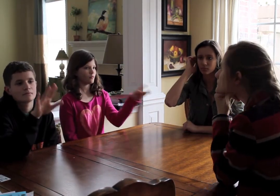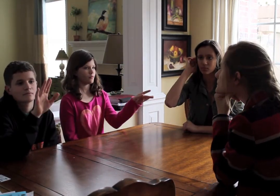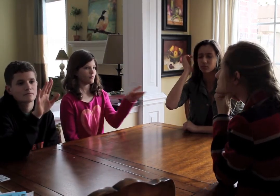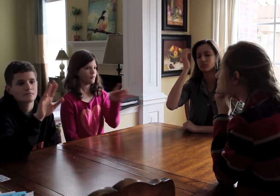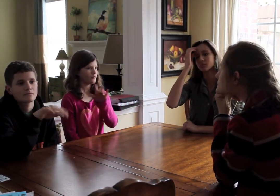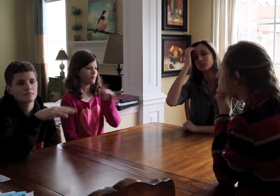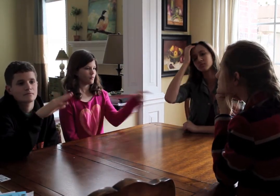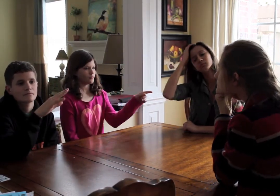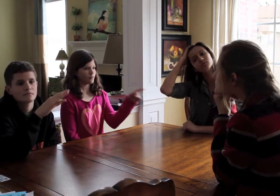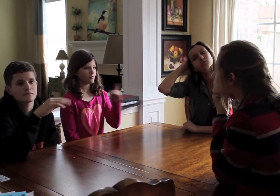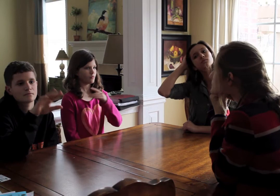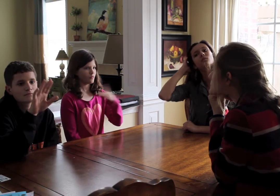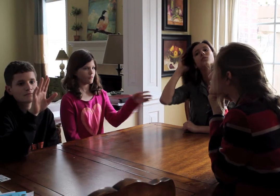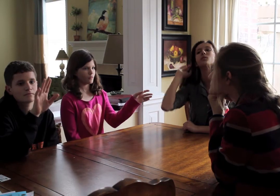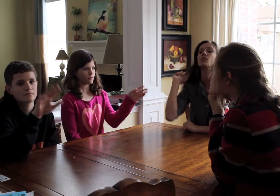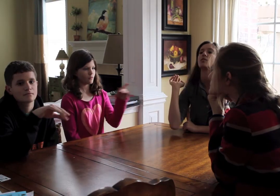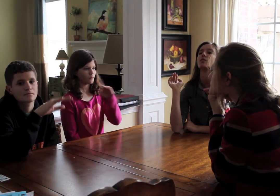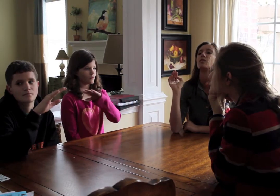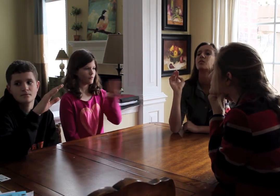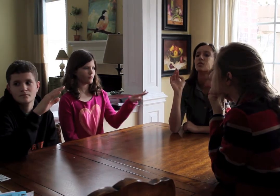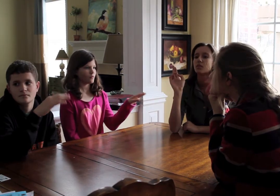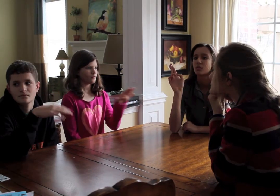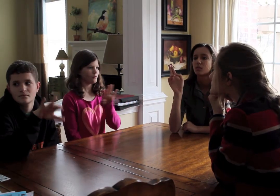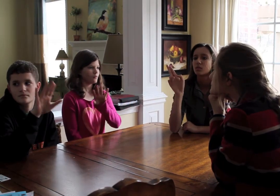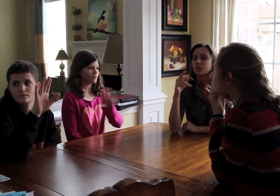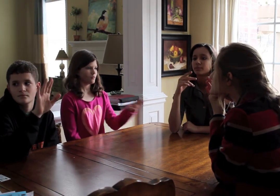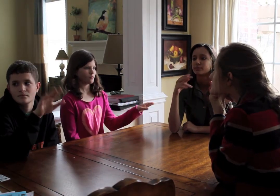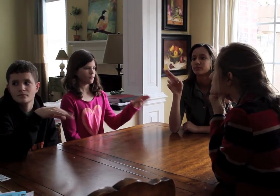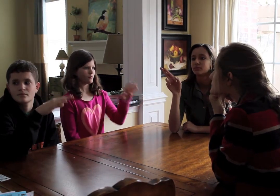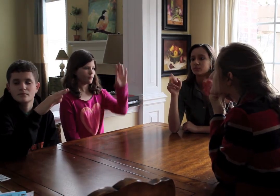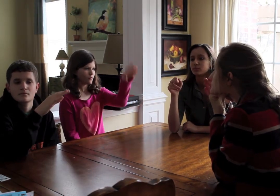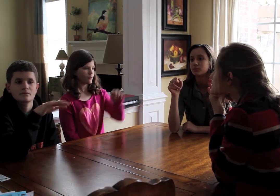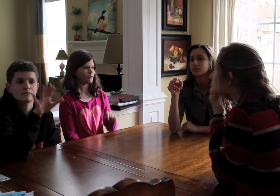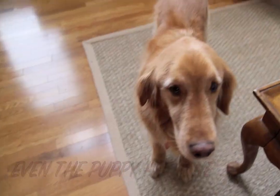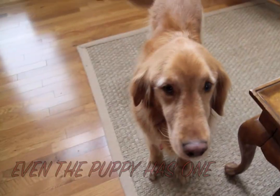simulations? Try the iPhone today. ... ...